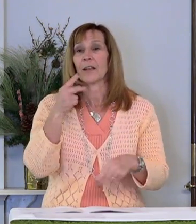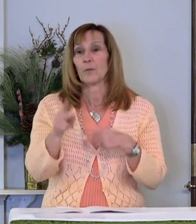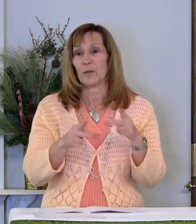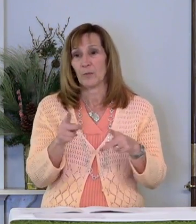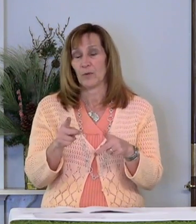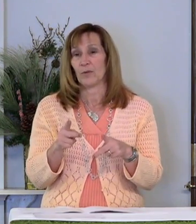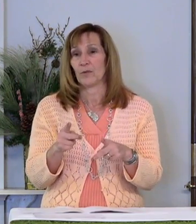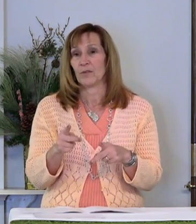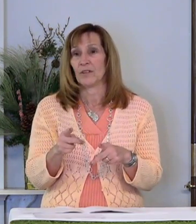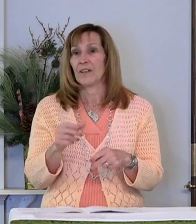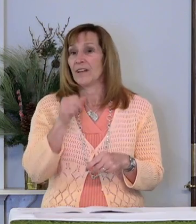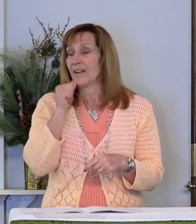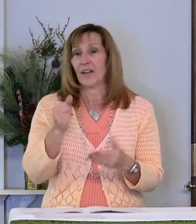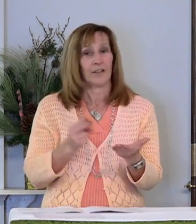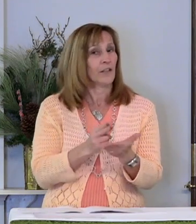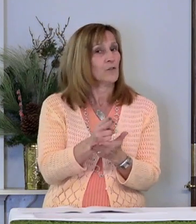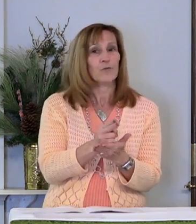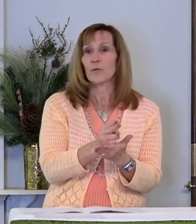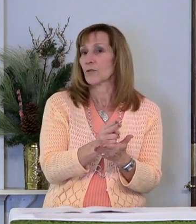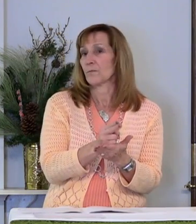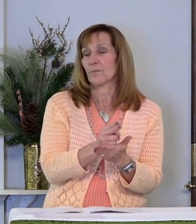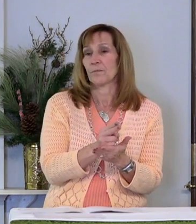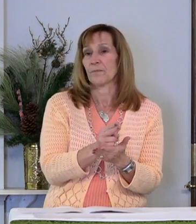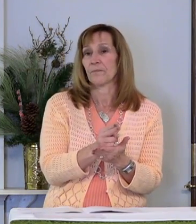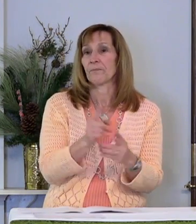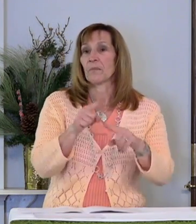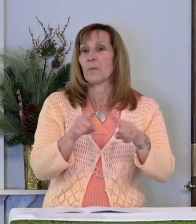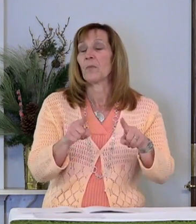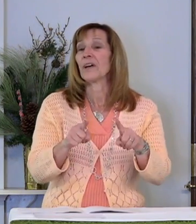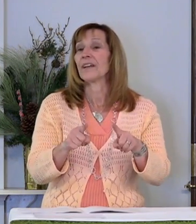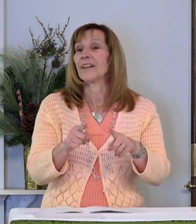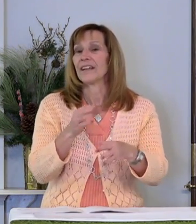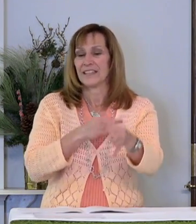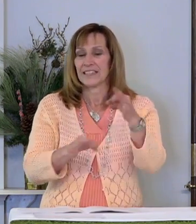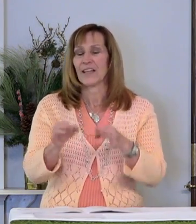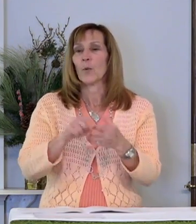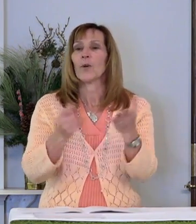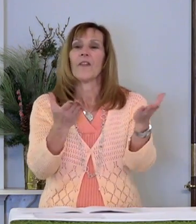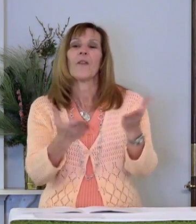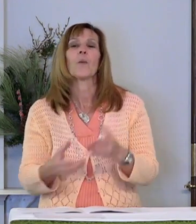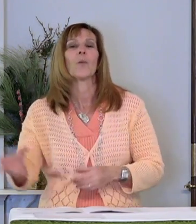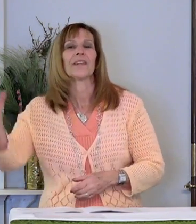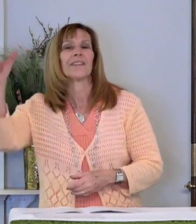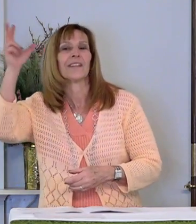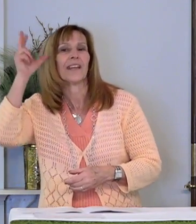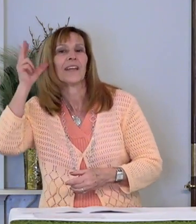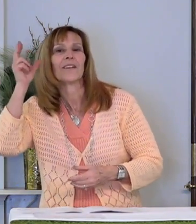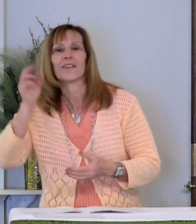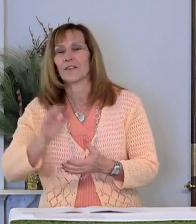not the truth but rather what they want to hear.